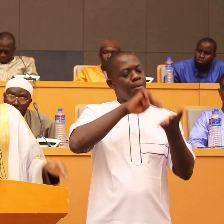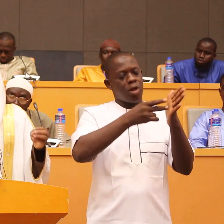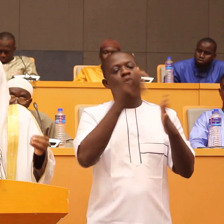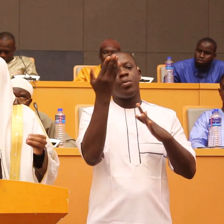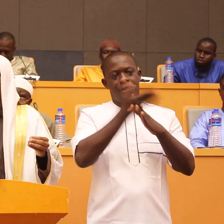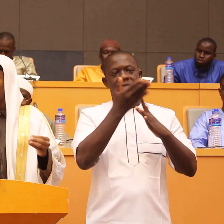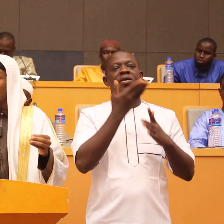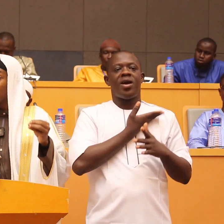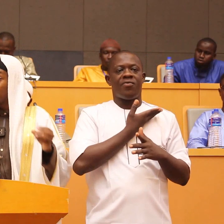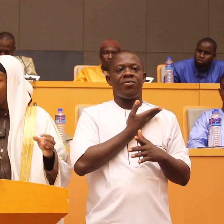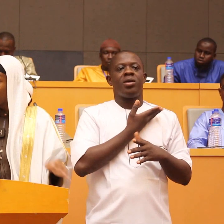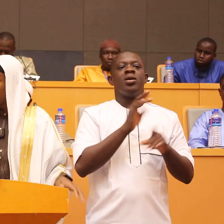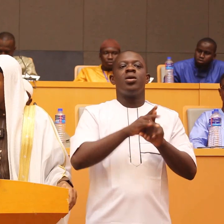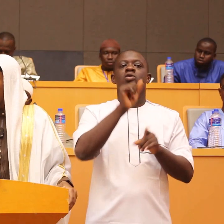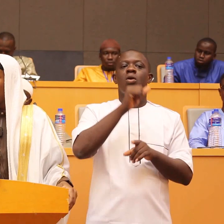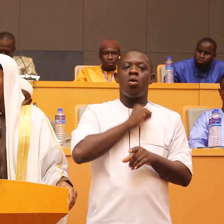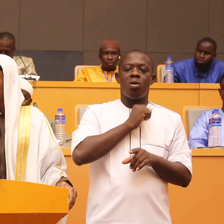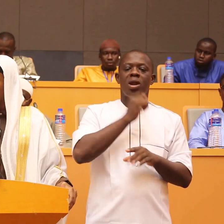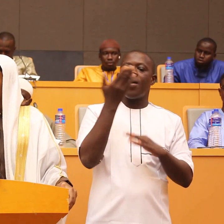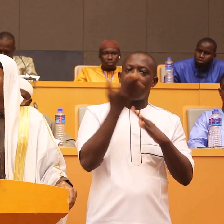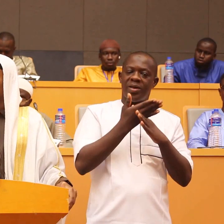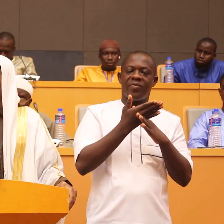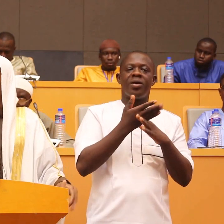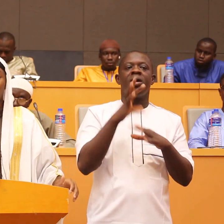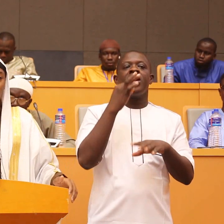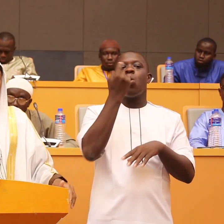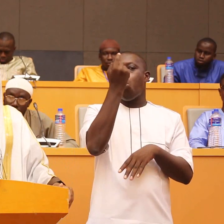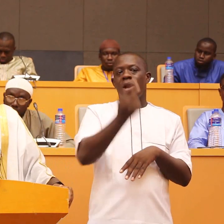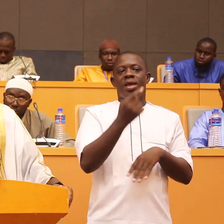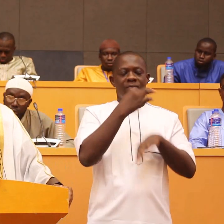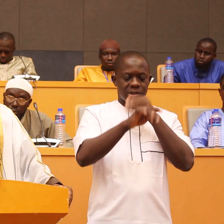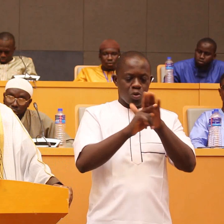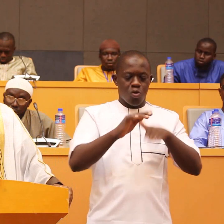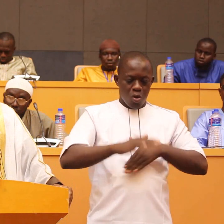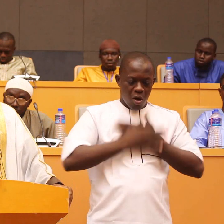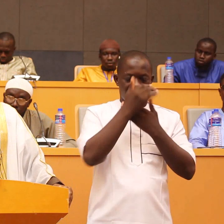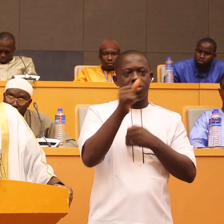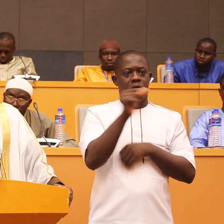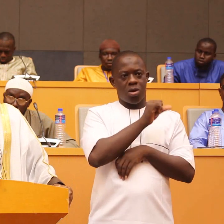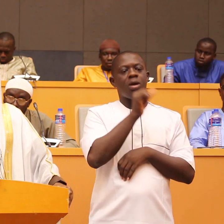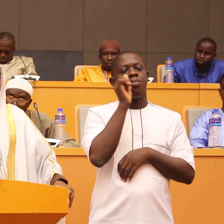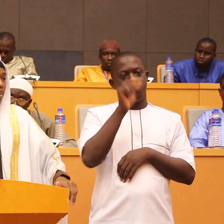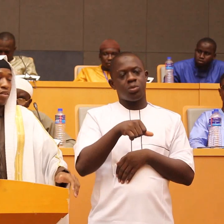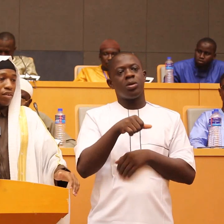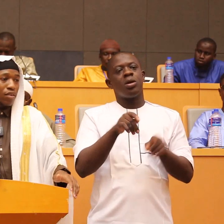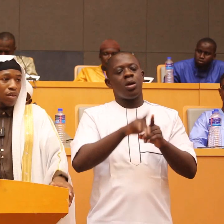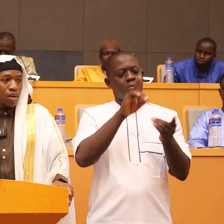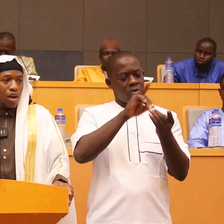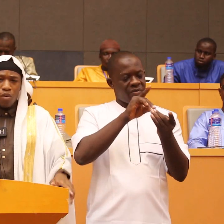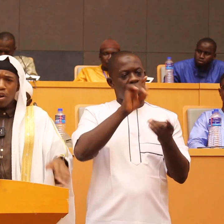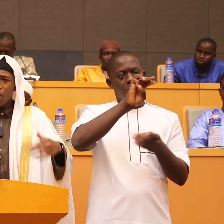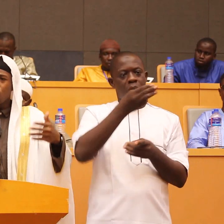your iman will not be perfected except if you start loving one another and the prophet then